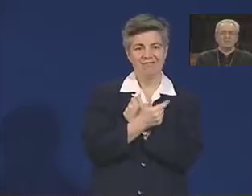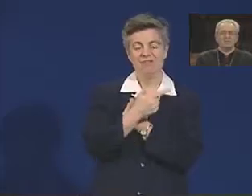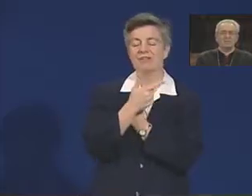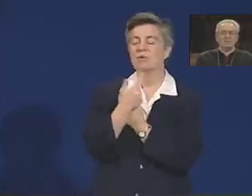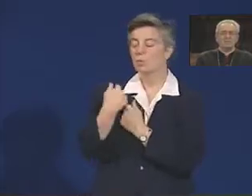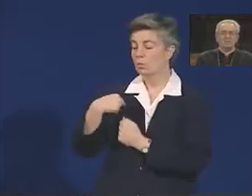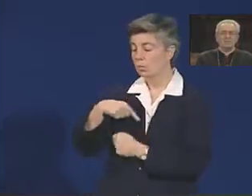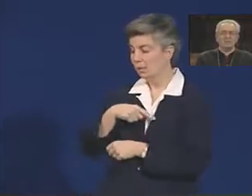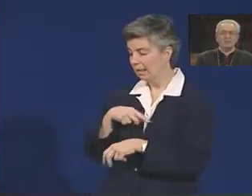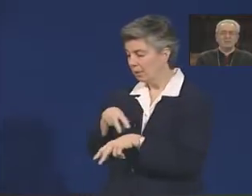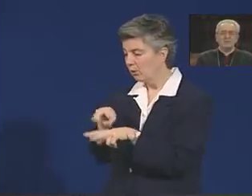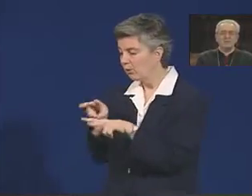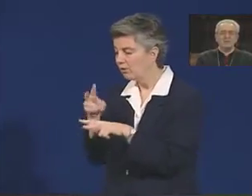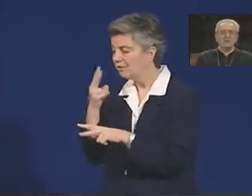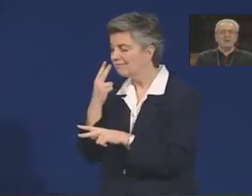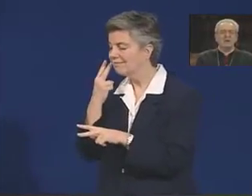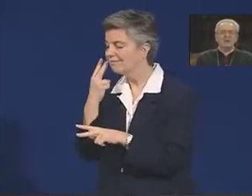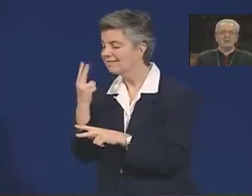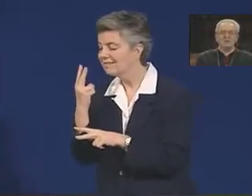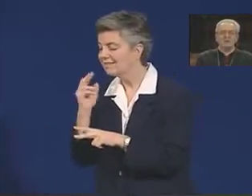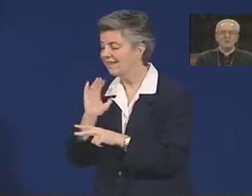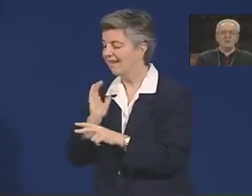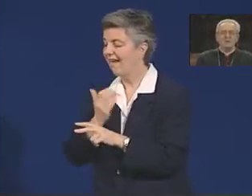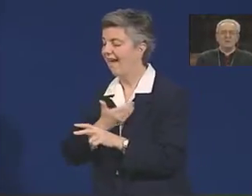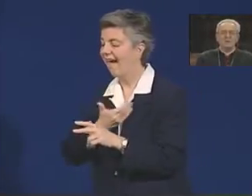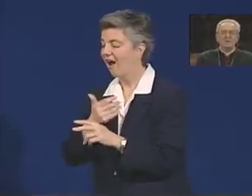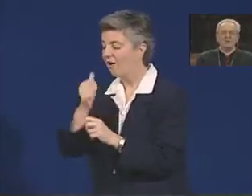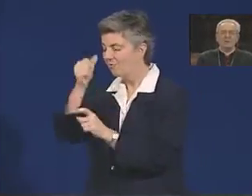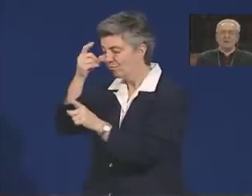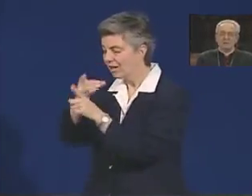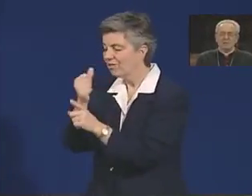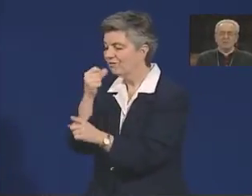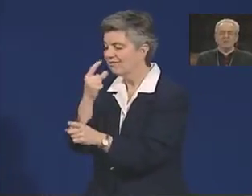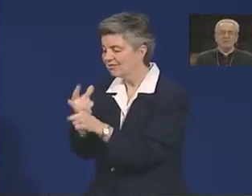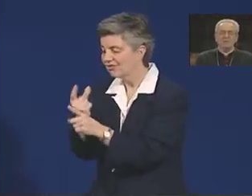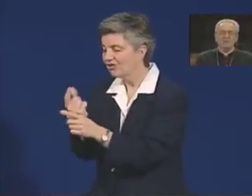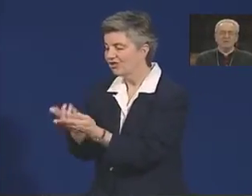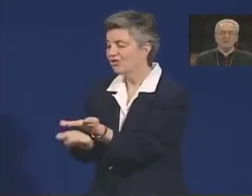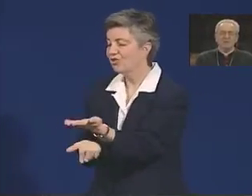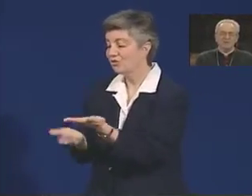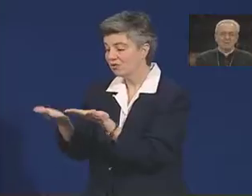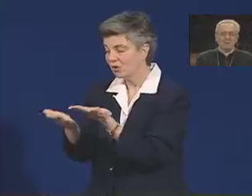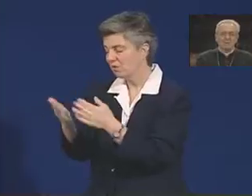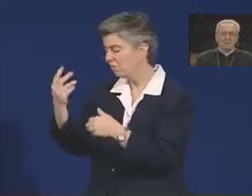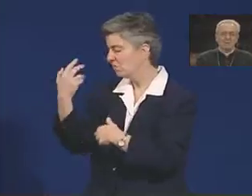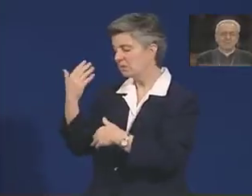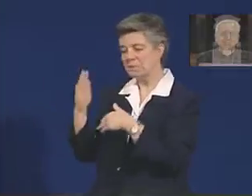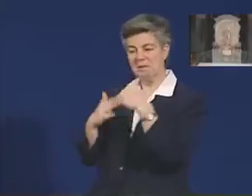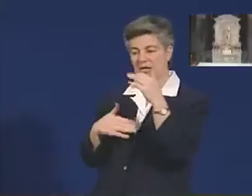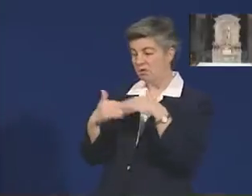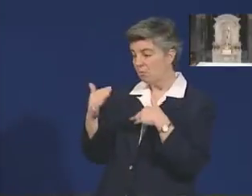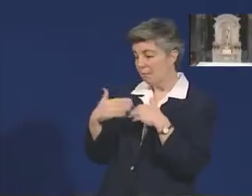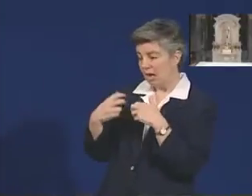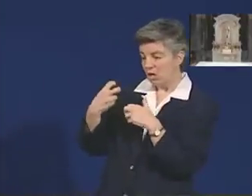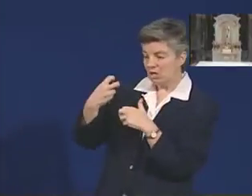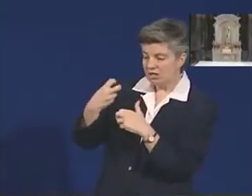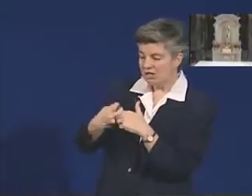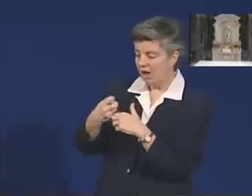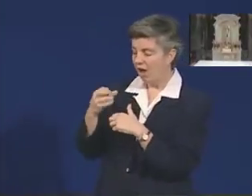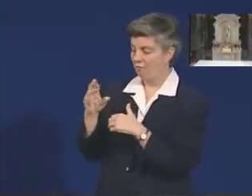For this reason, we do whatever is required, however difficult it may be. Our communion with Christ